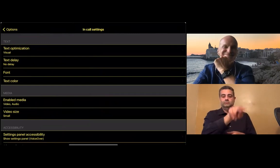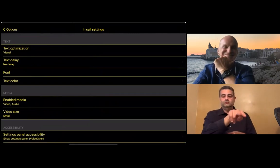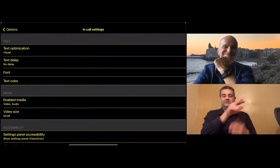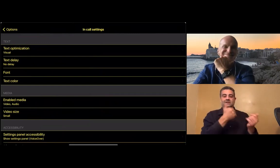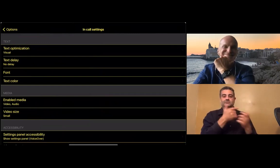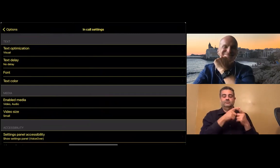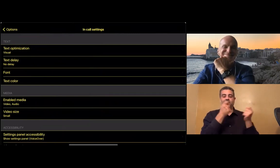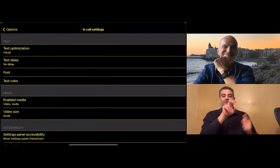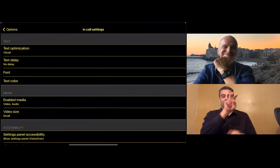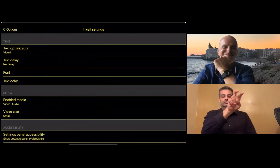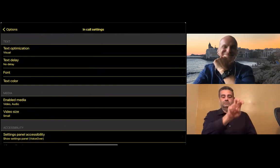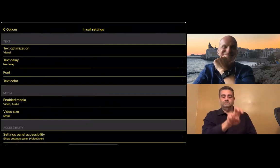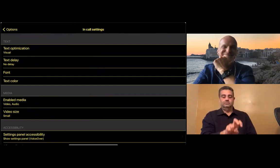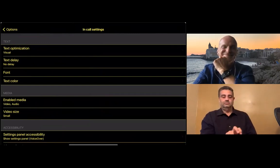that.